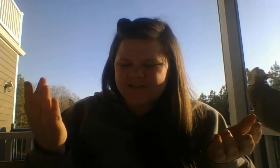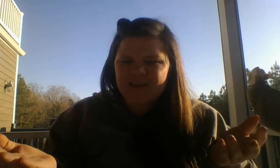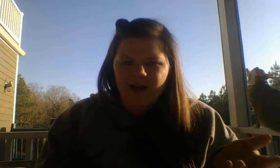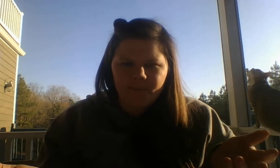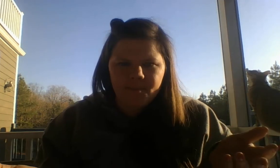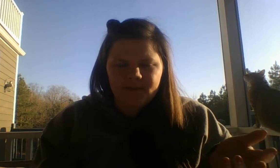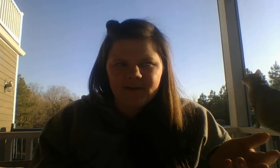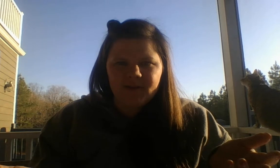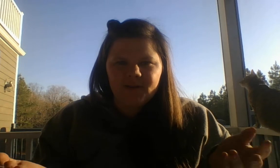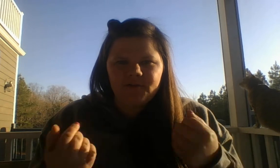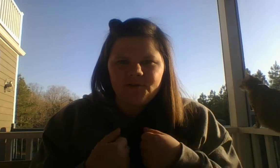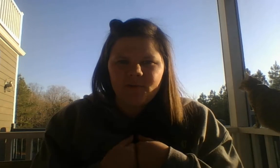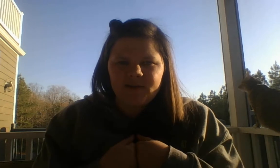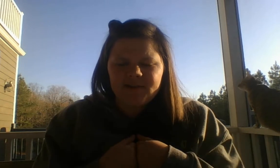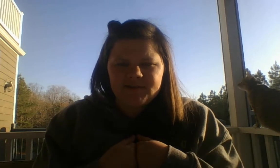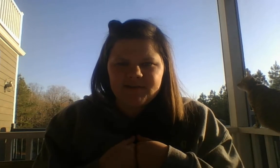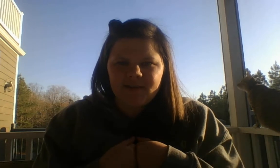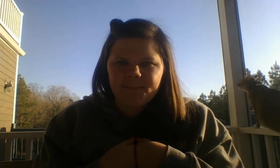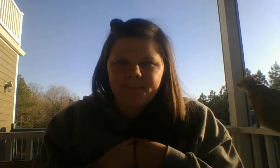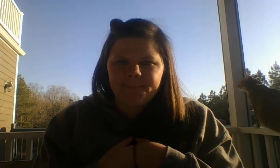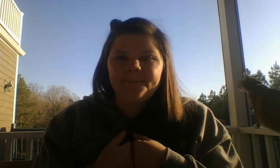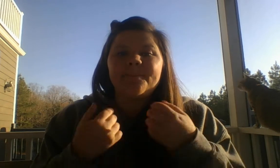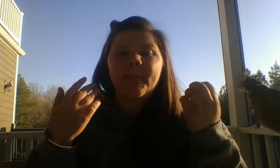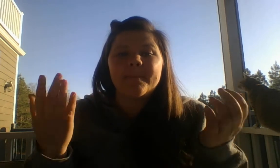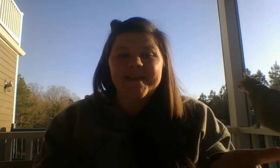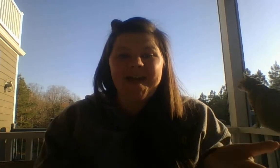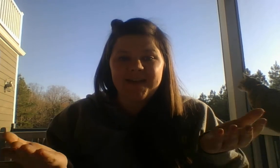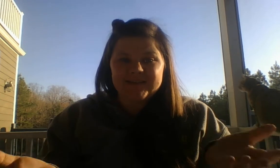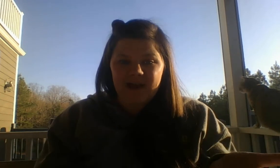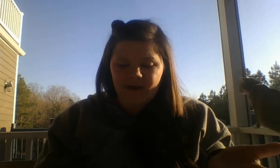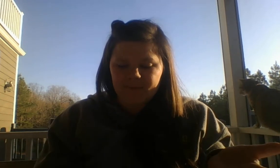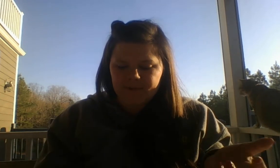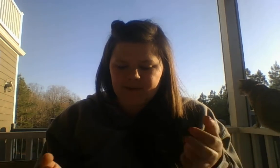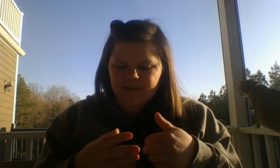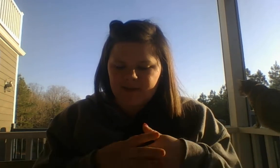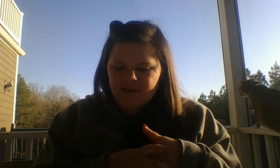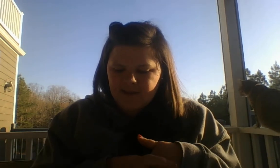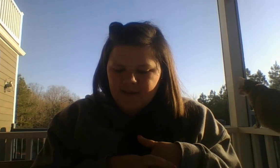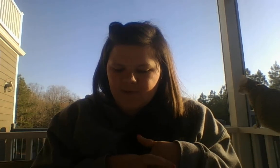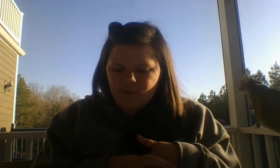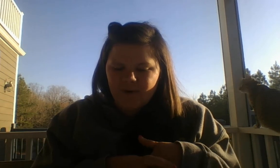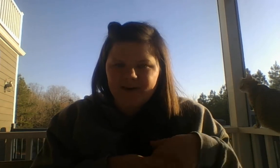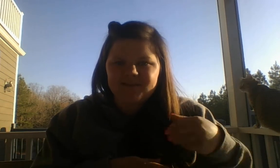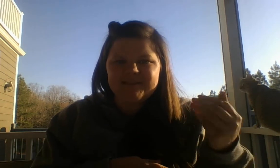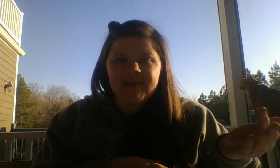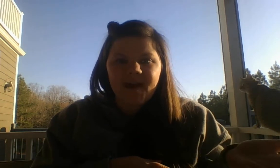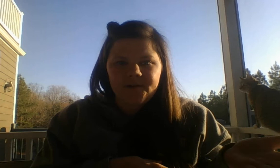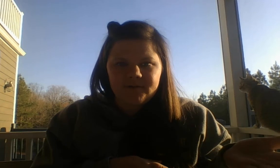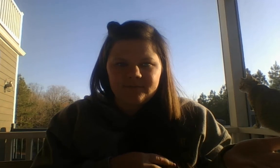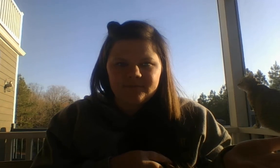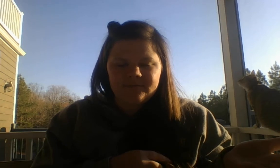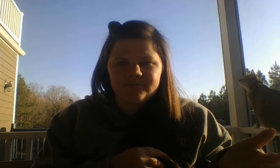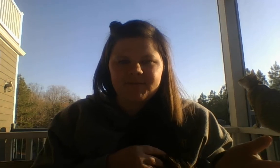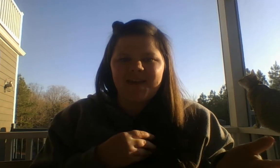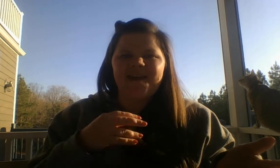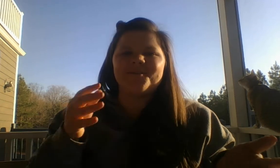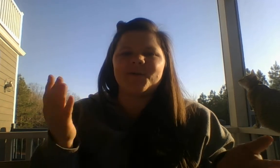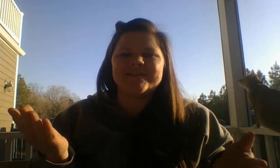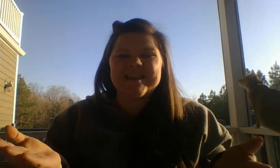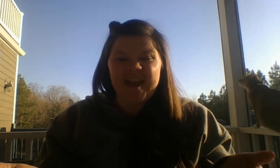top. The new word is blacktop. The word is down. Add the word town.